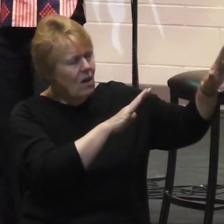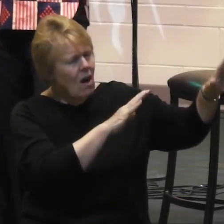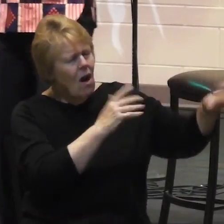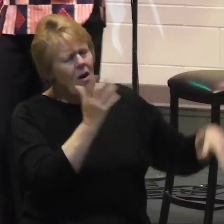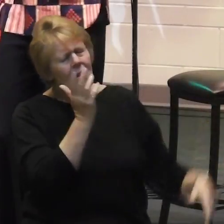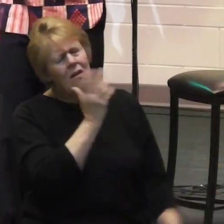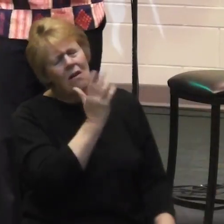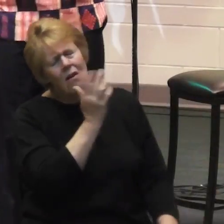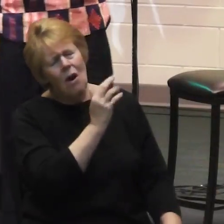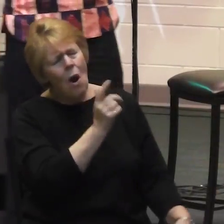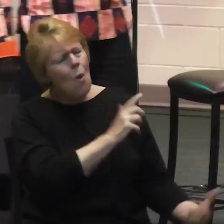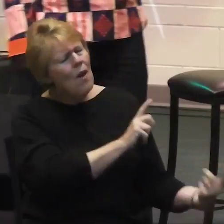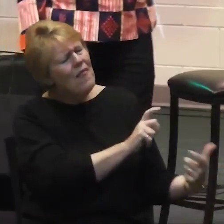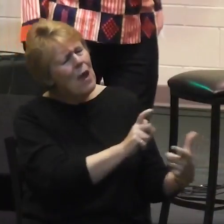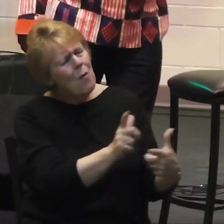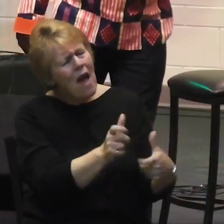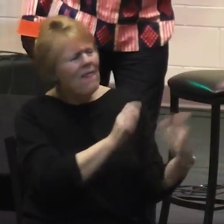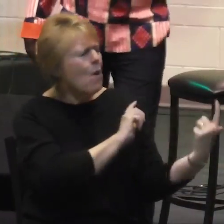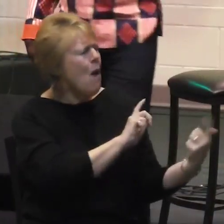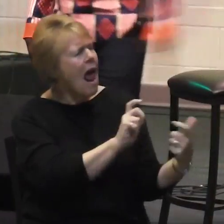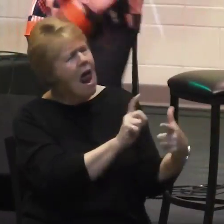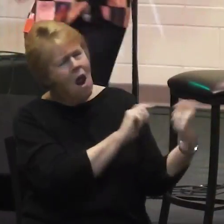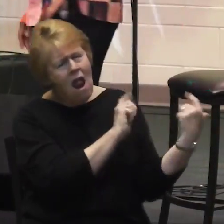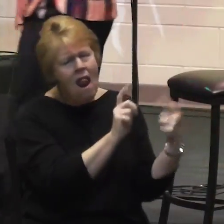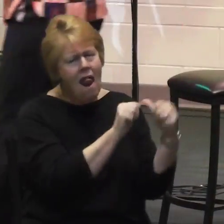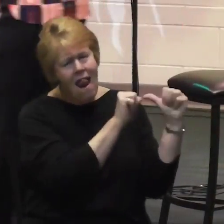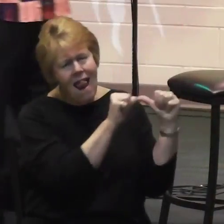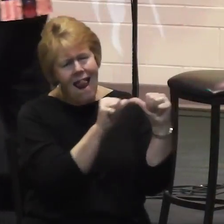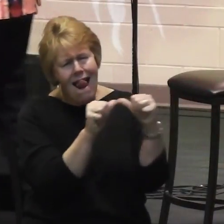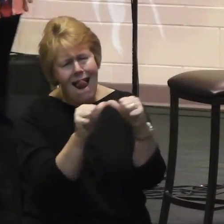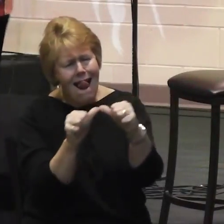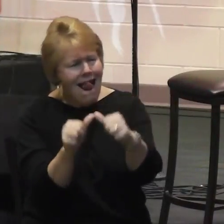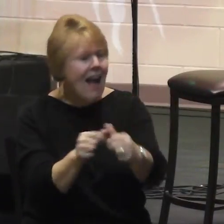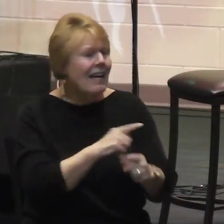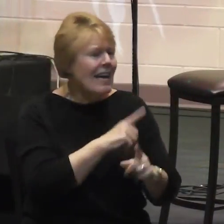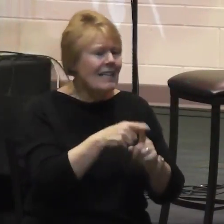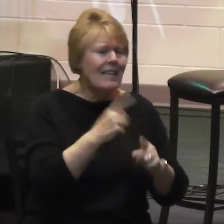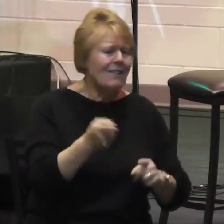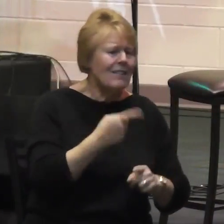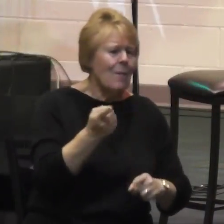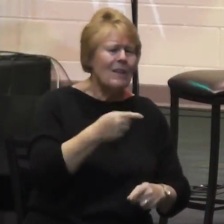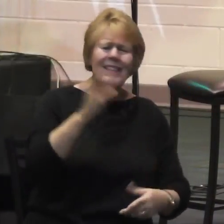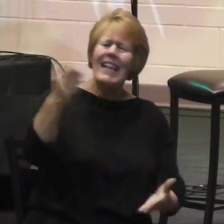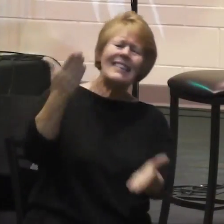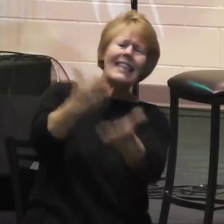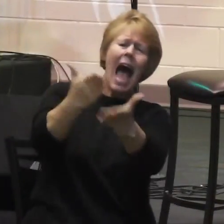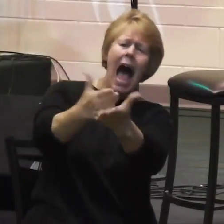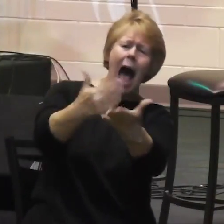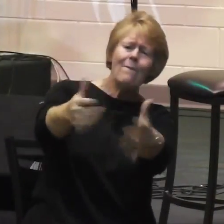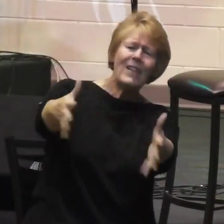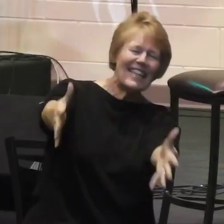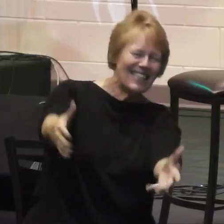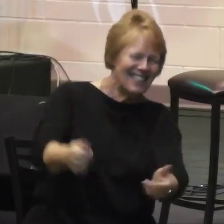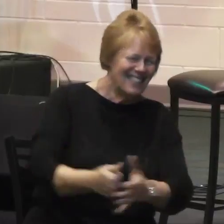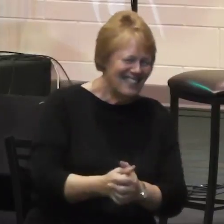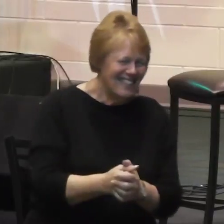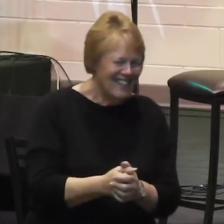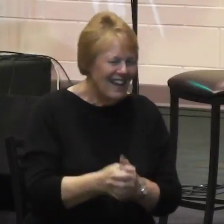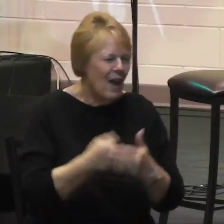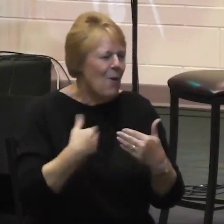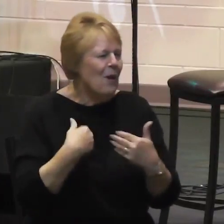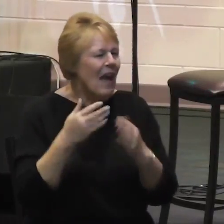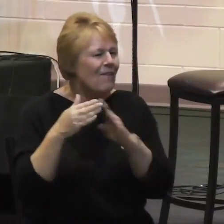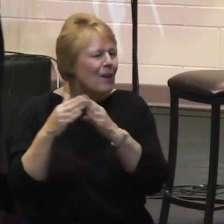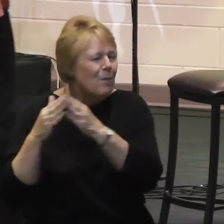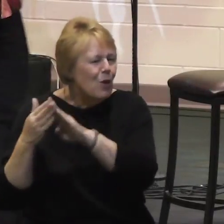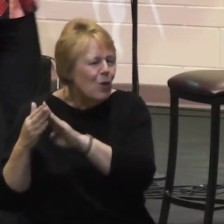they just run until someone has to tell them to stop, you know. We have a community in the eastern part of the country which